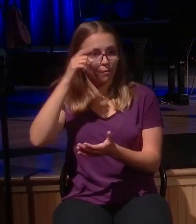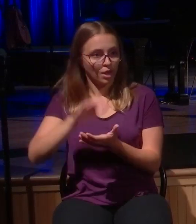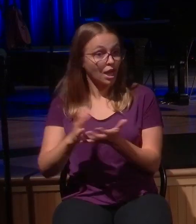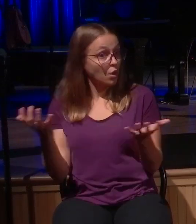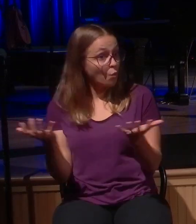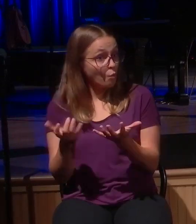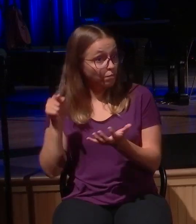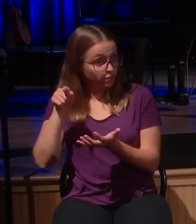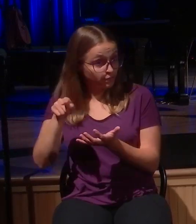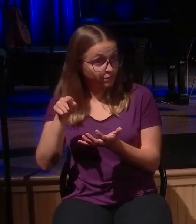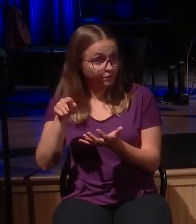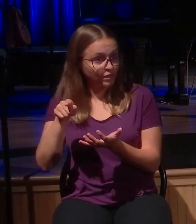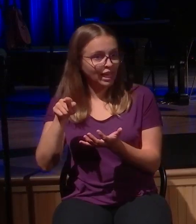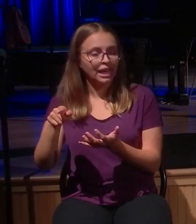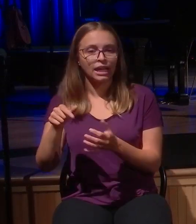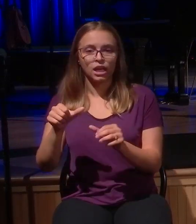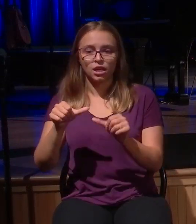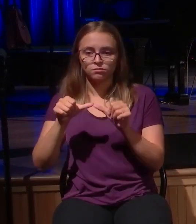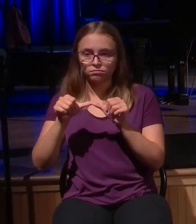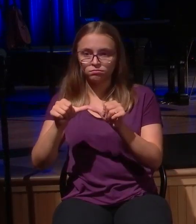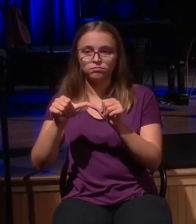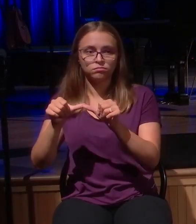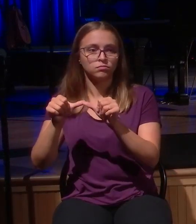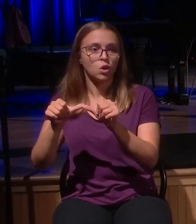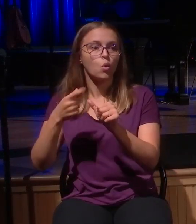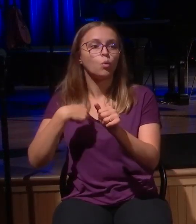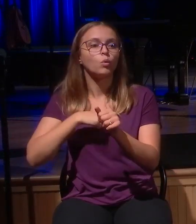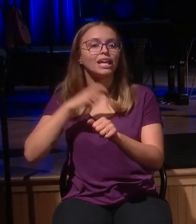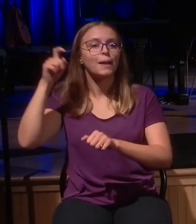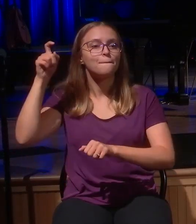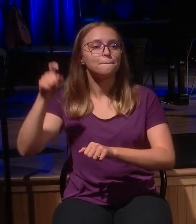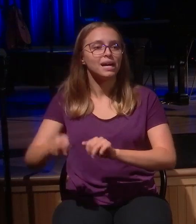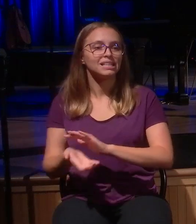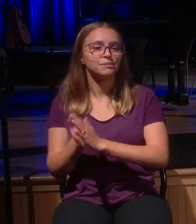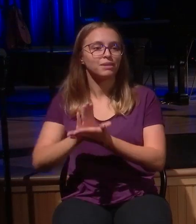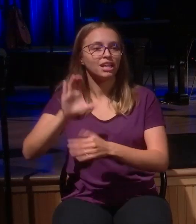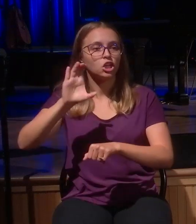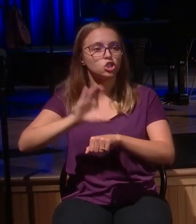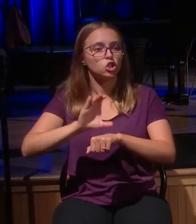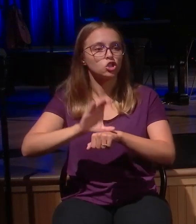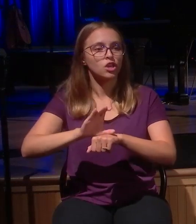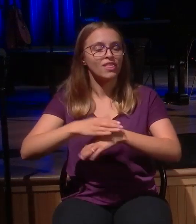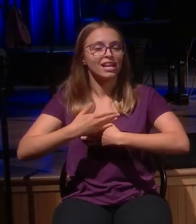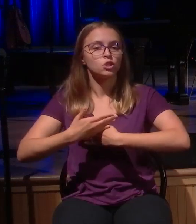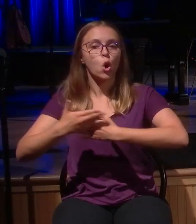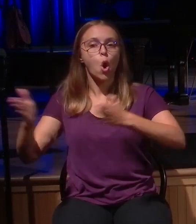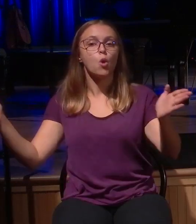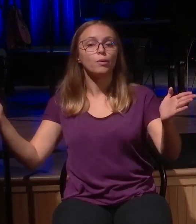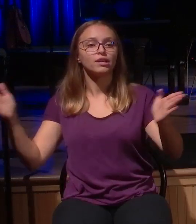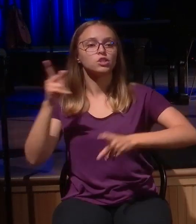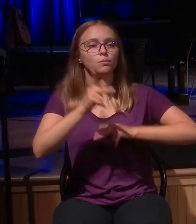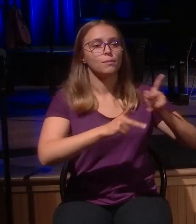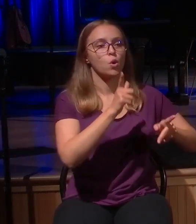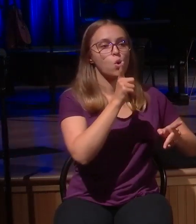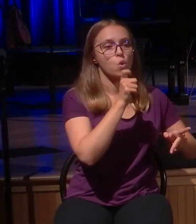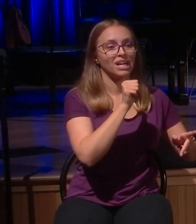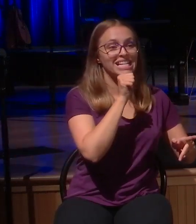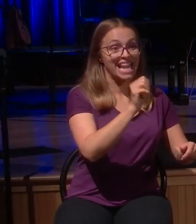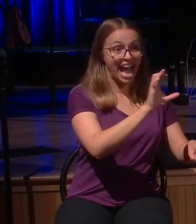drove our ministry and our mission was this, we must be a church that is open to the unchurched because people are lost and